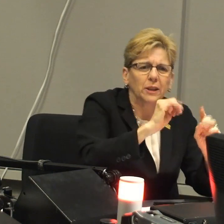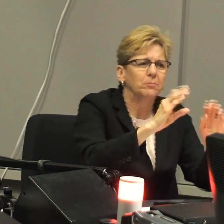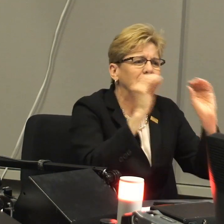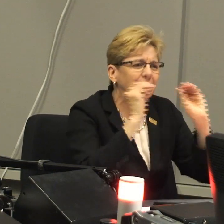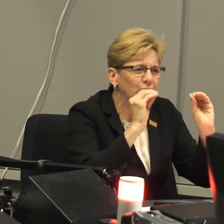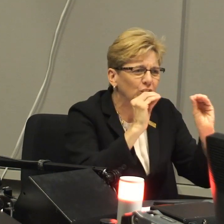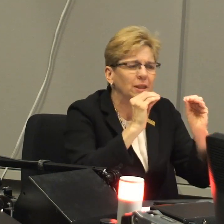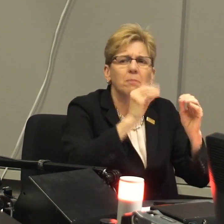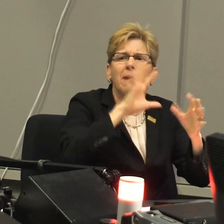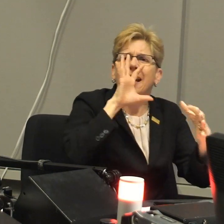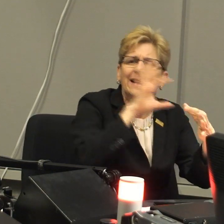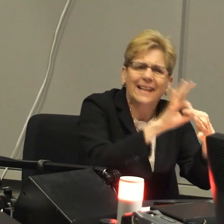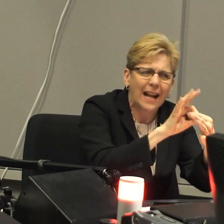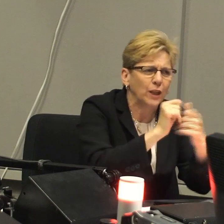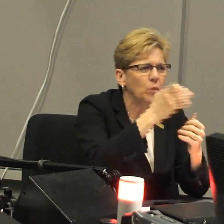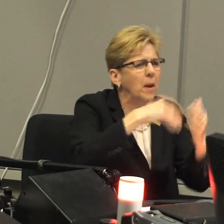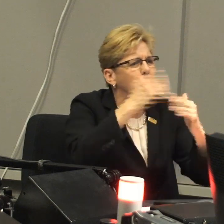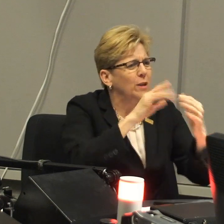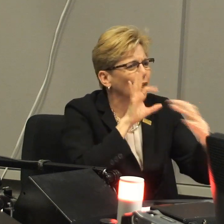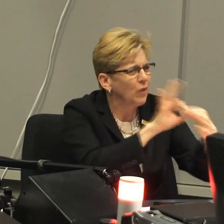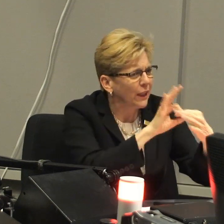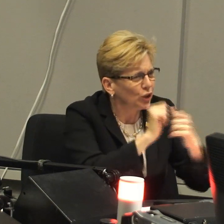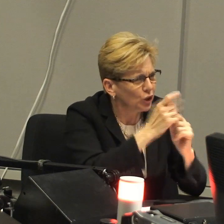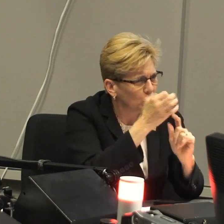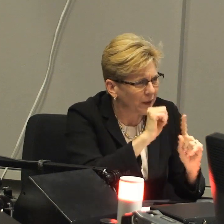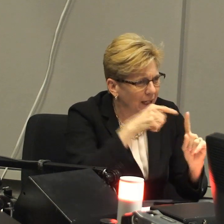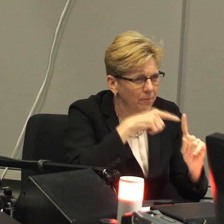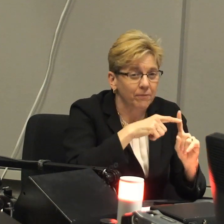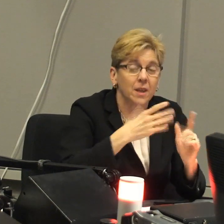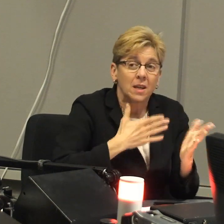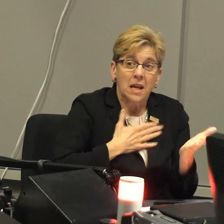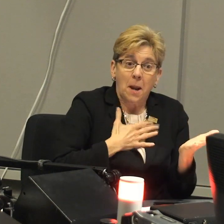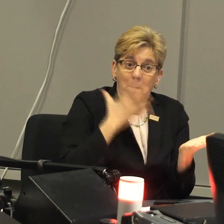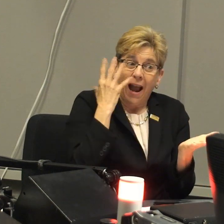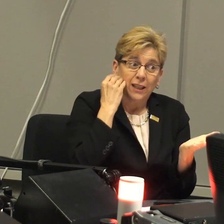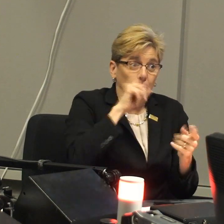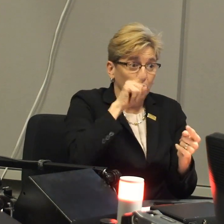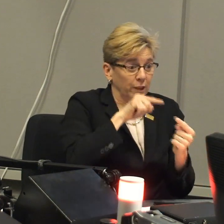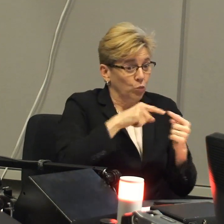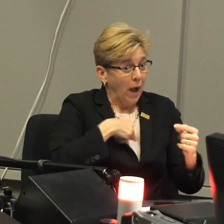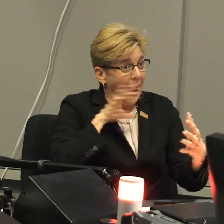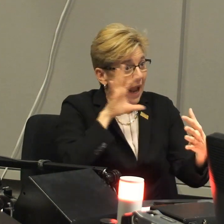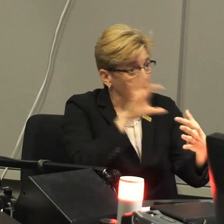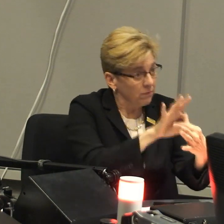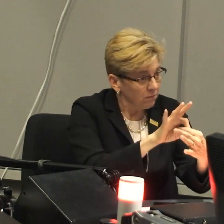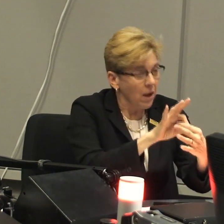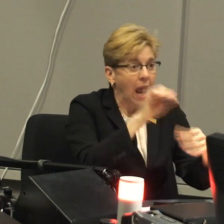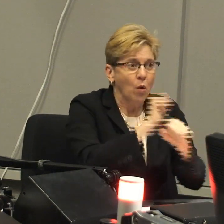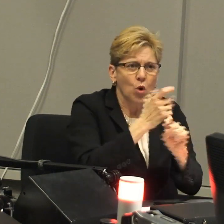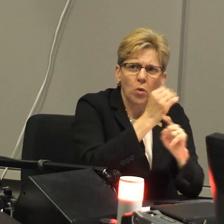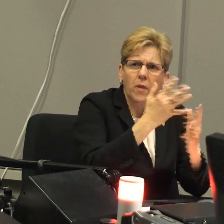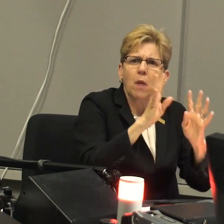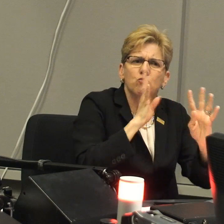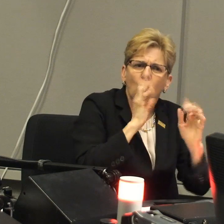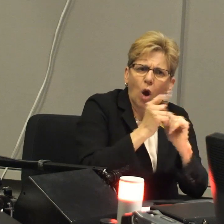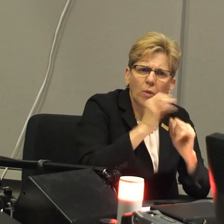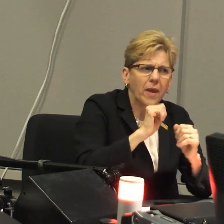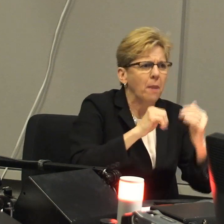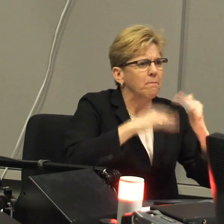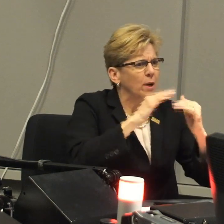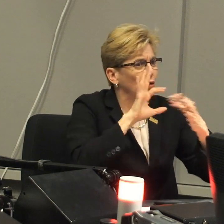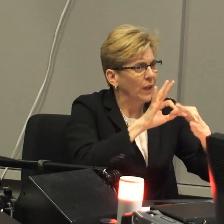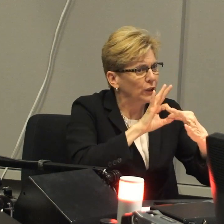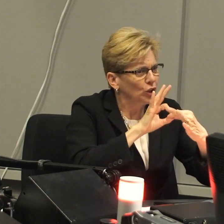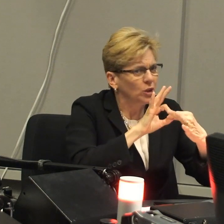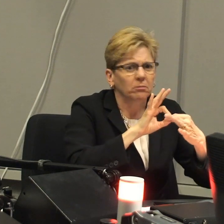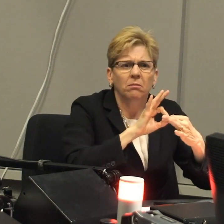But, you know, we don't get involved in coaching and teaching them and connecting with them and building relationships with them. My experience has been when I